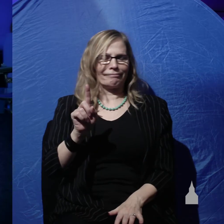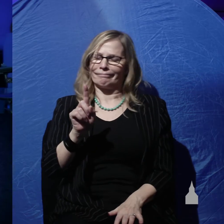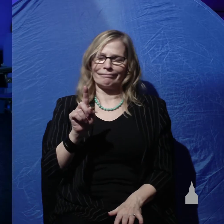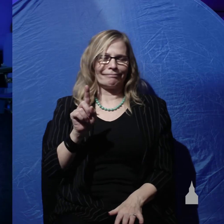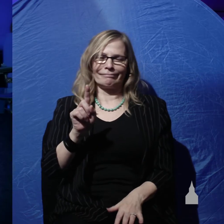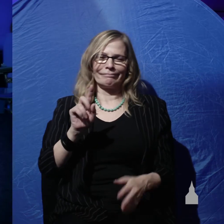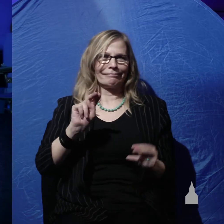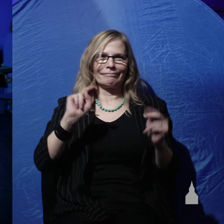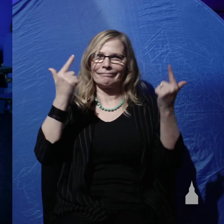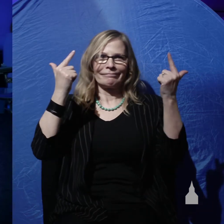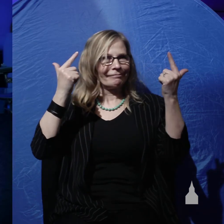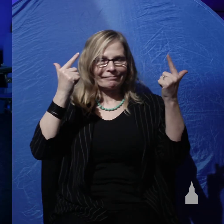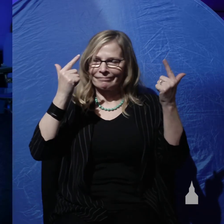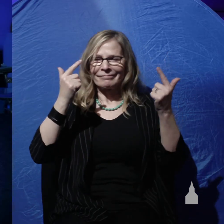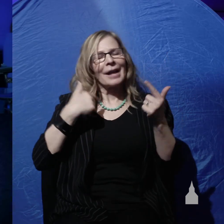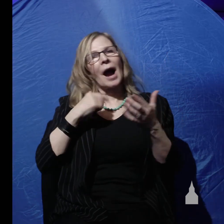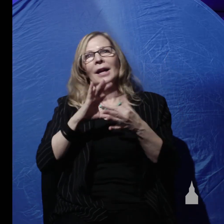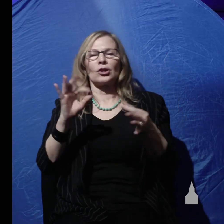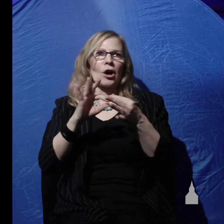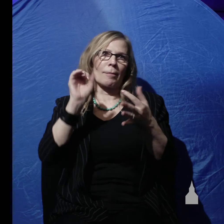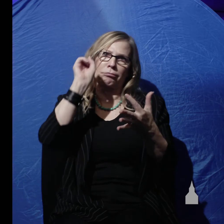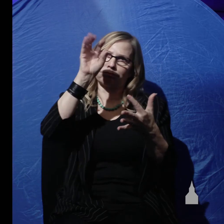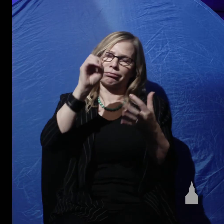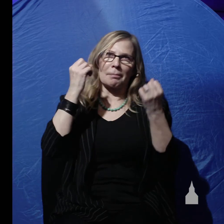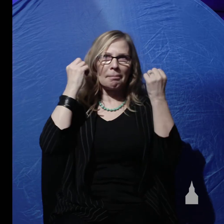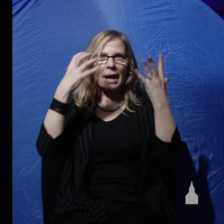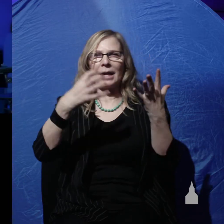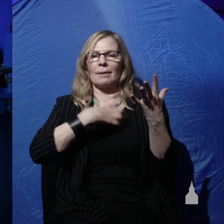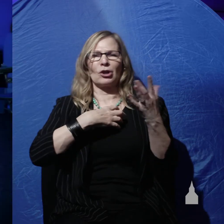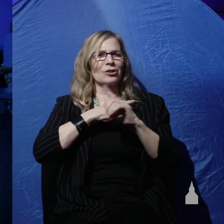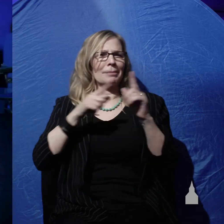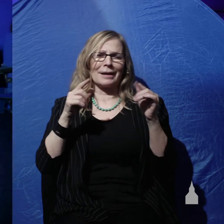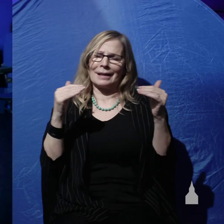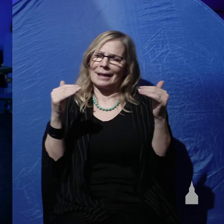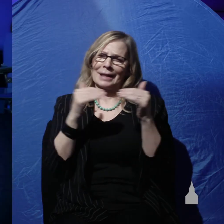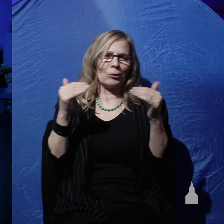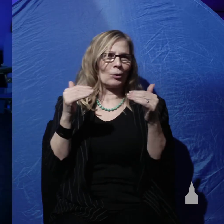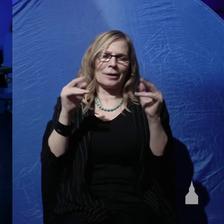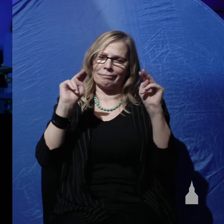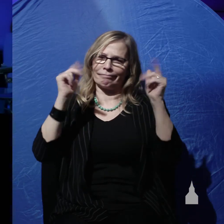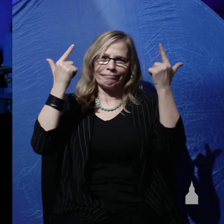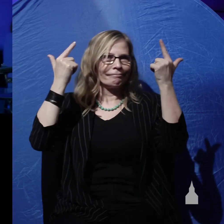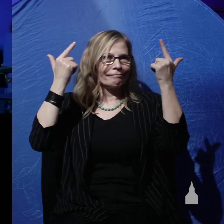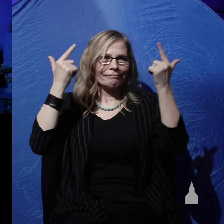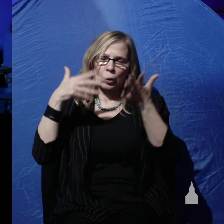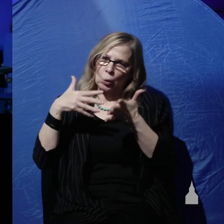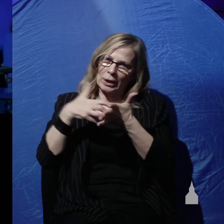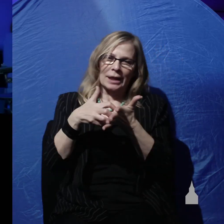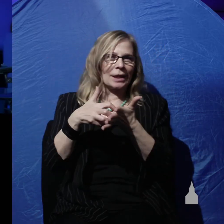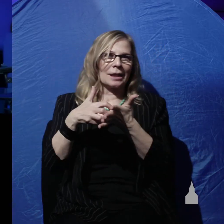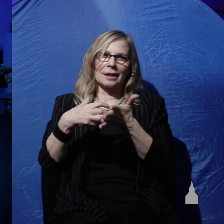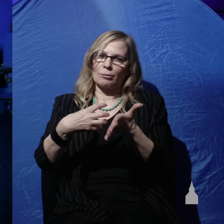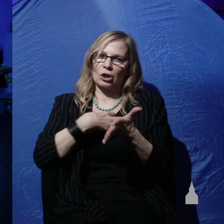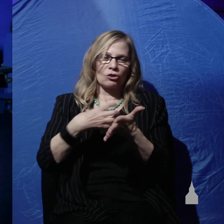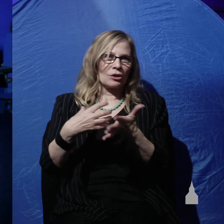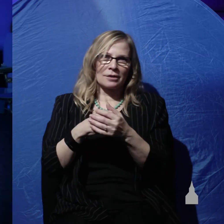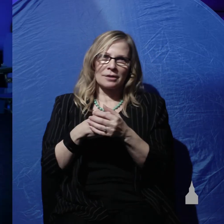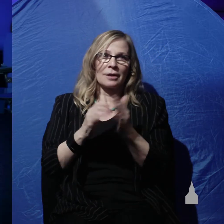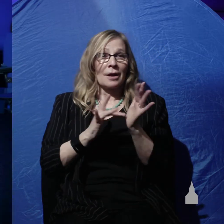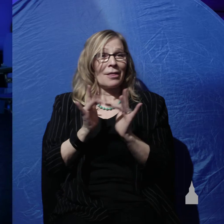And I could talk about a lot of other objections but they are equally weak. The Bible is clear. God